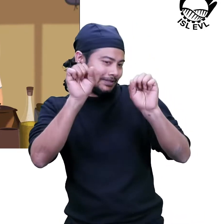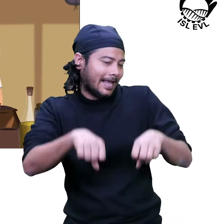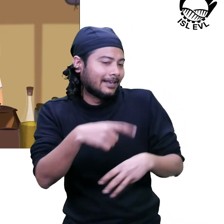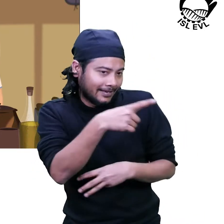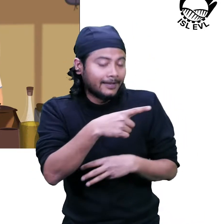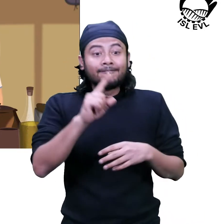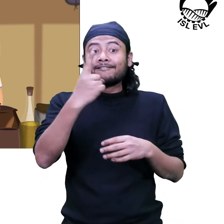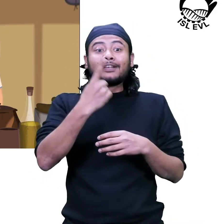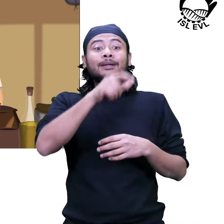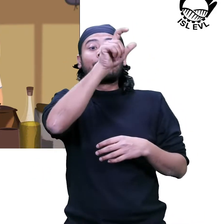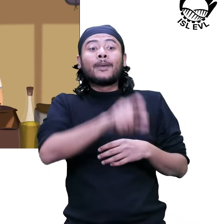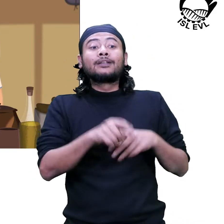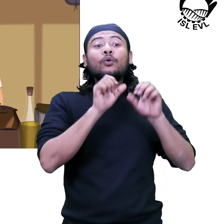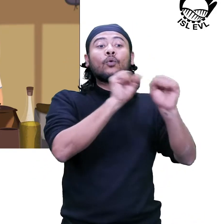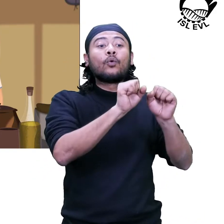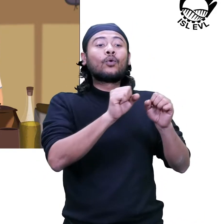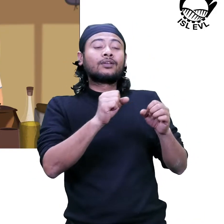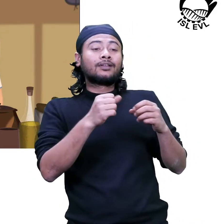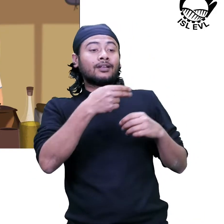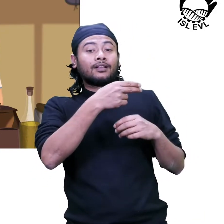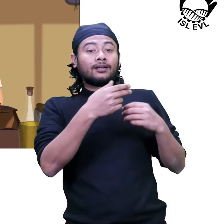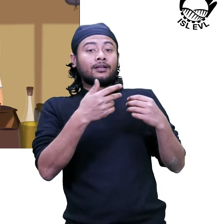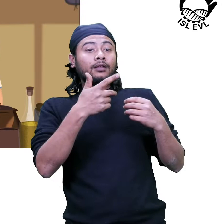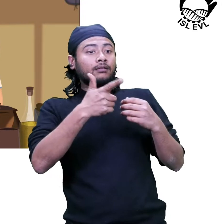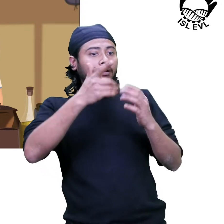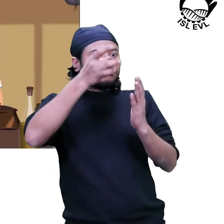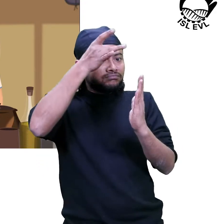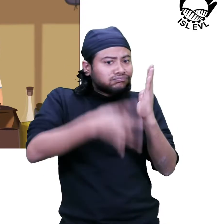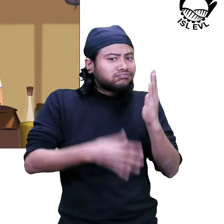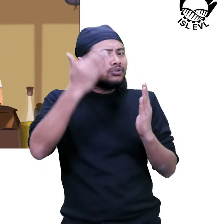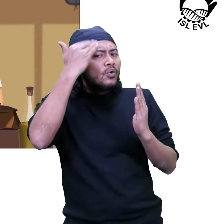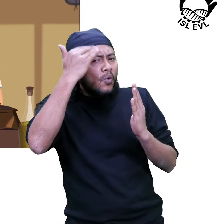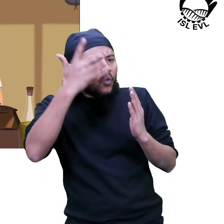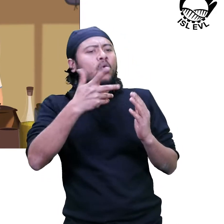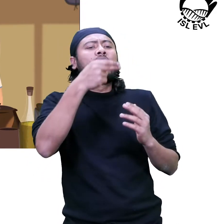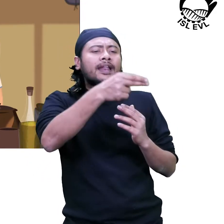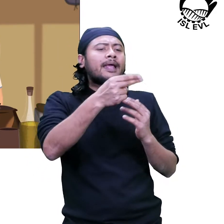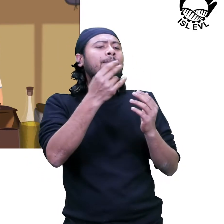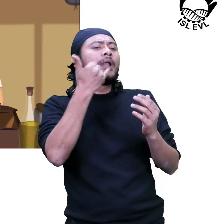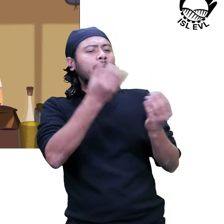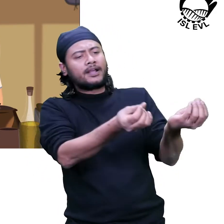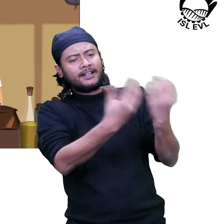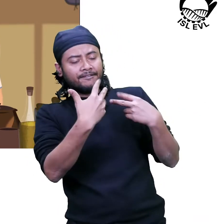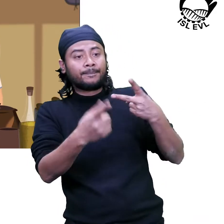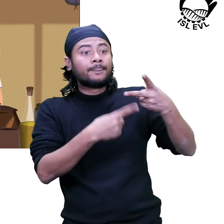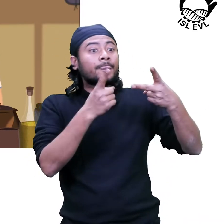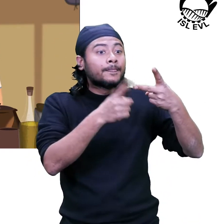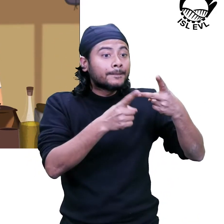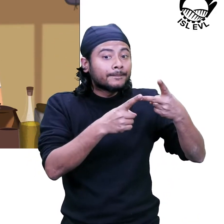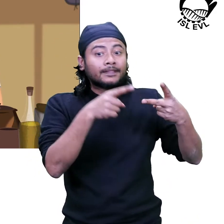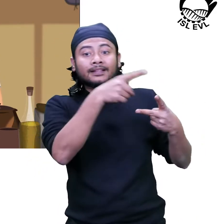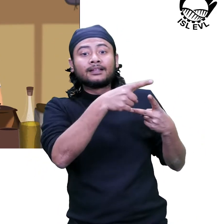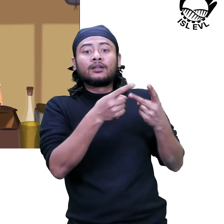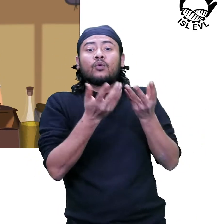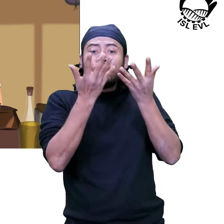provide only their area of expertise and contact details. The second is, if they wish, they can